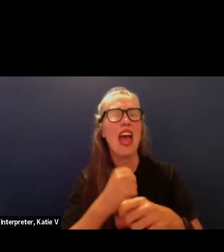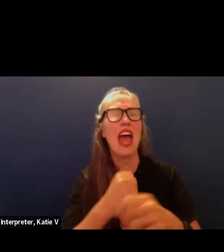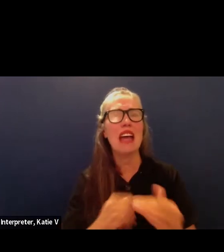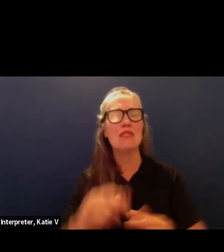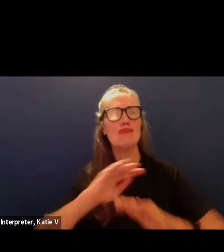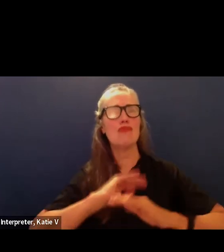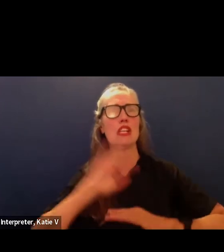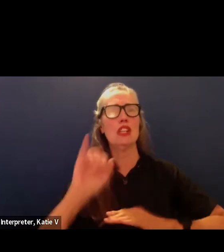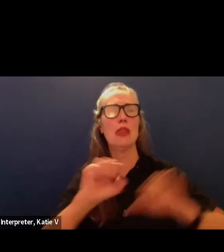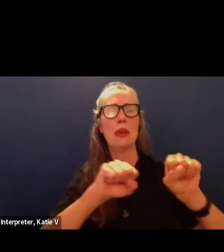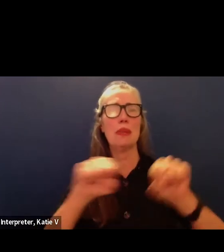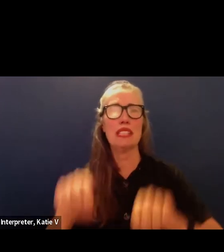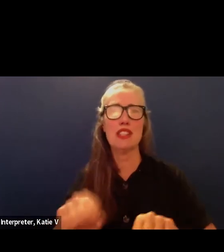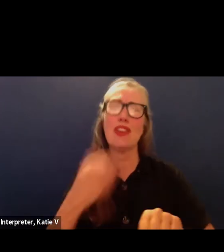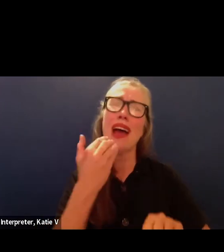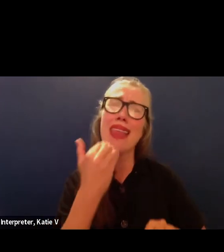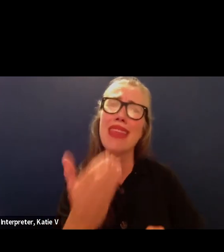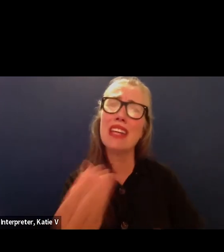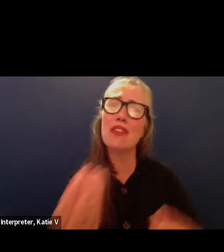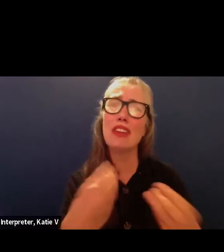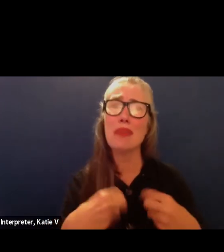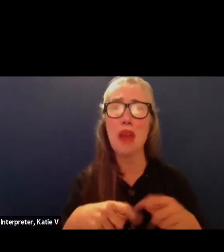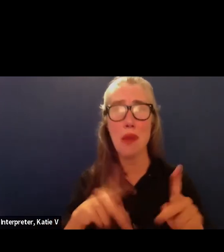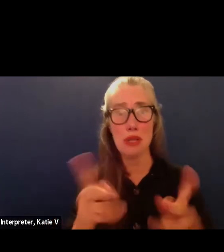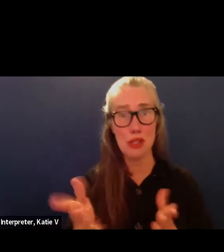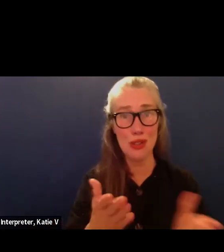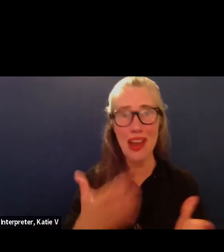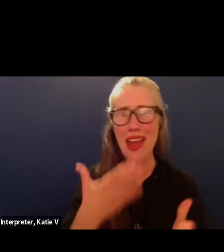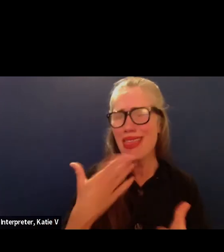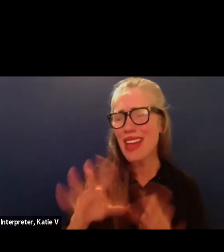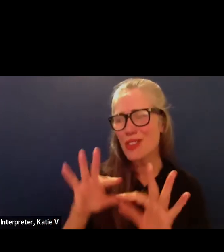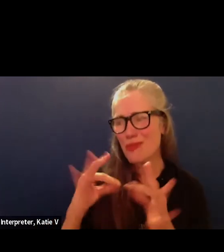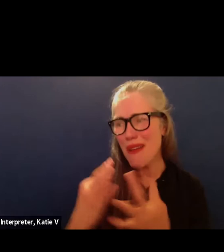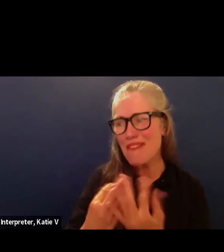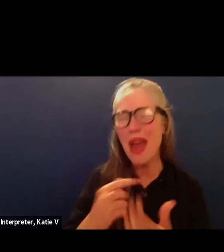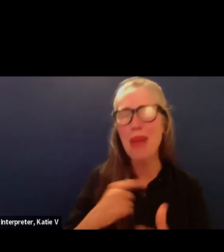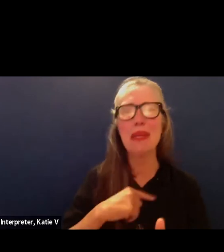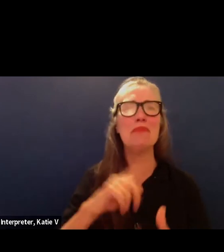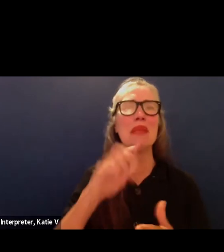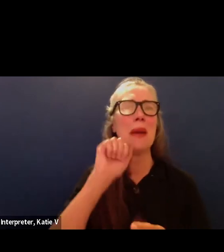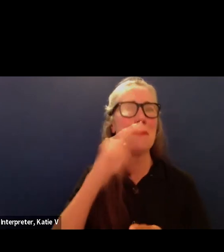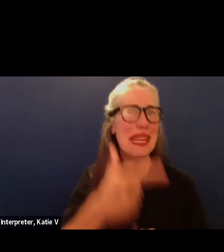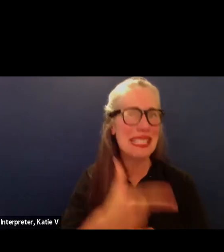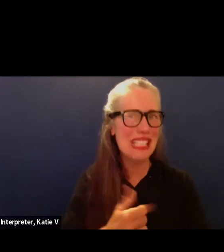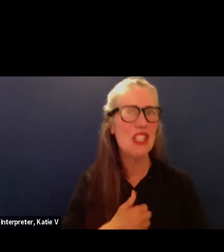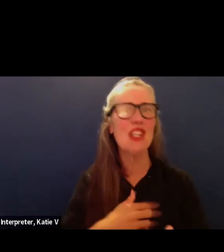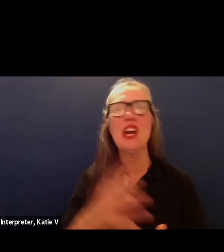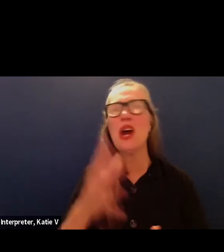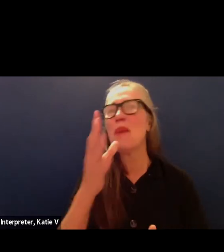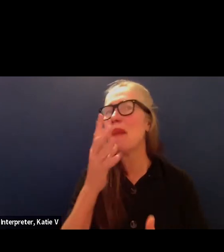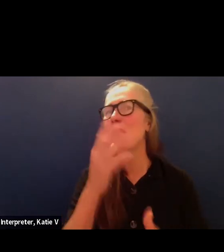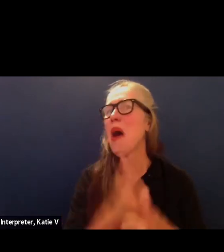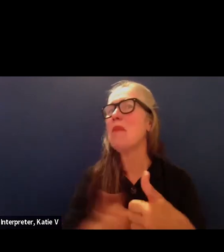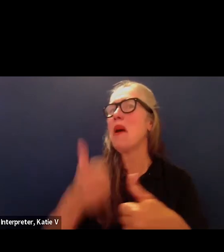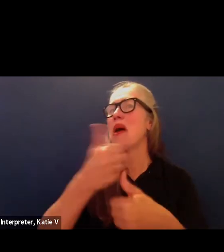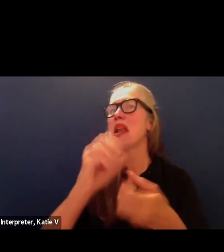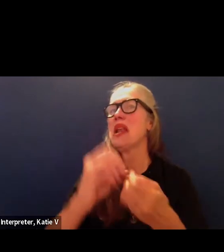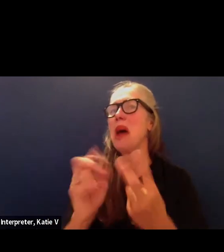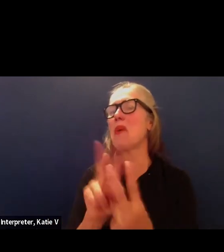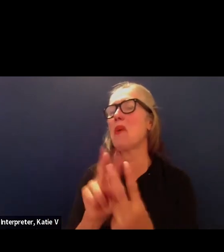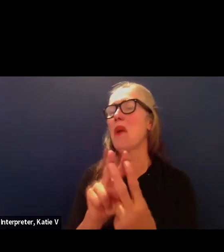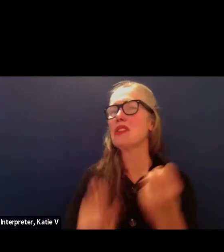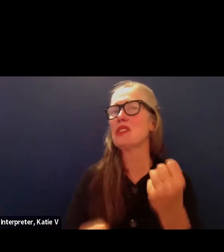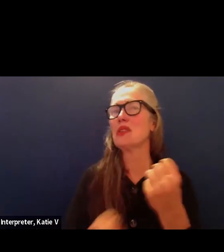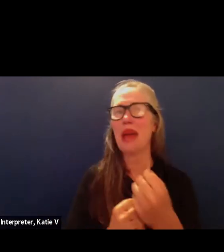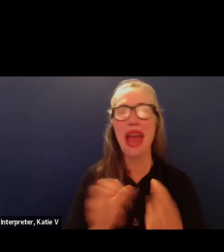me with this opportunity to serve i want to thank also my family my sister my mother who have been my number one supporters and